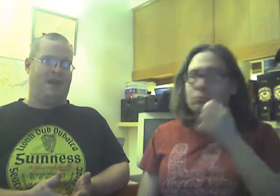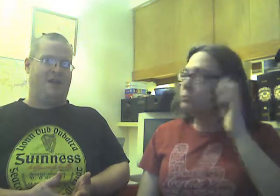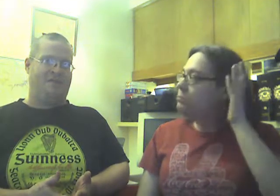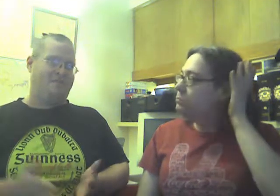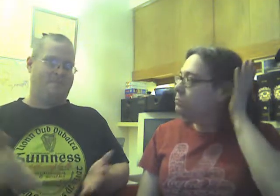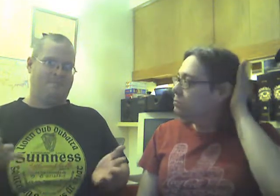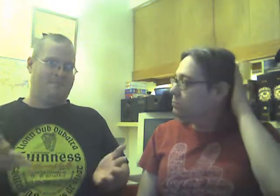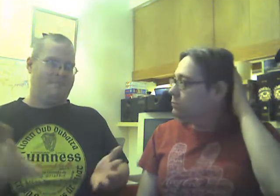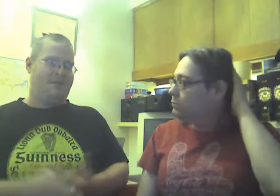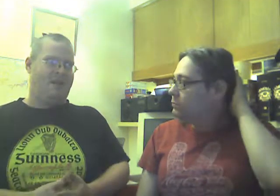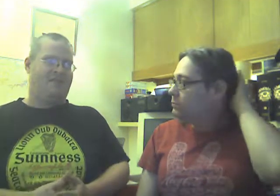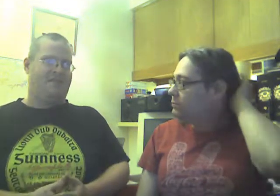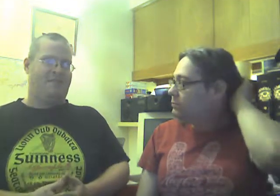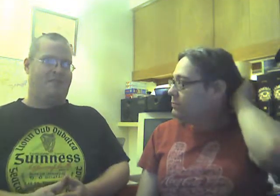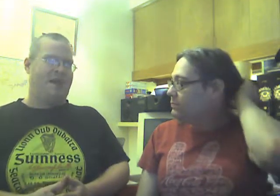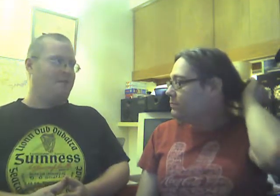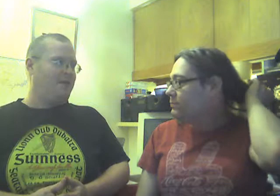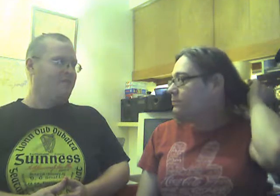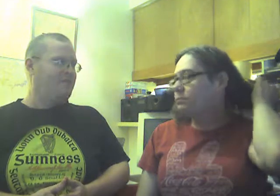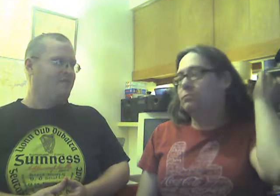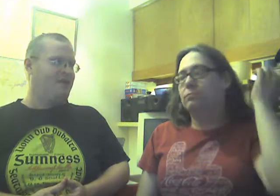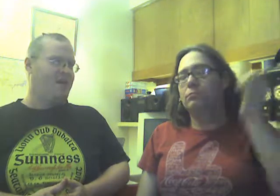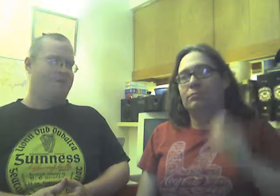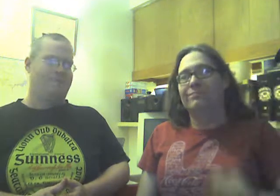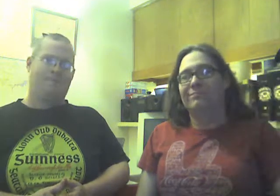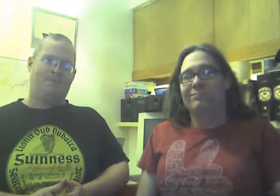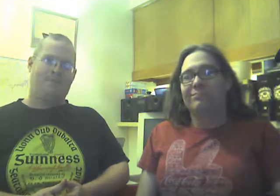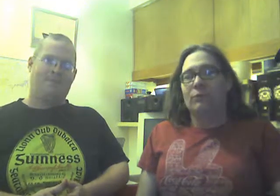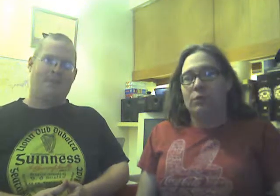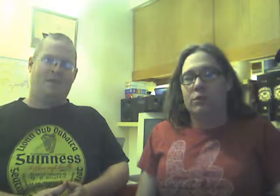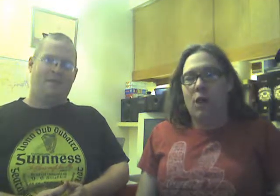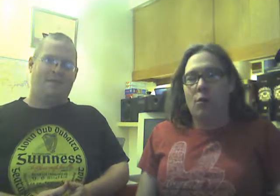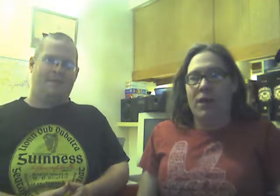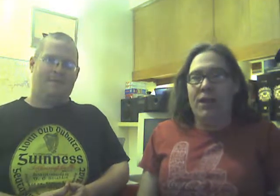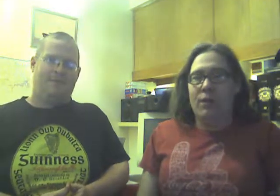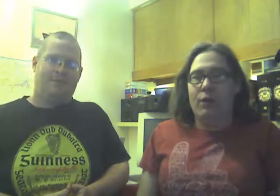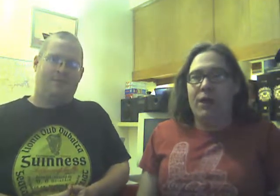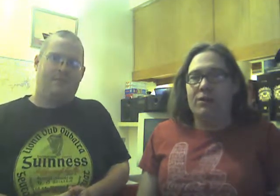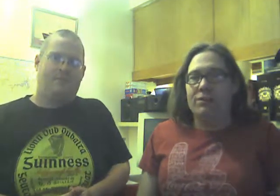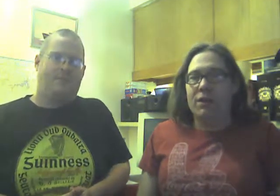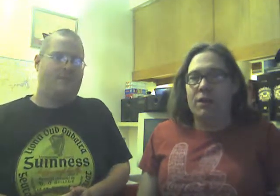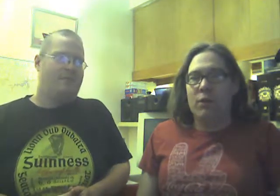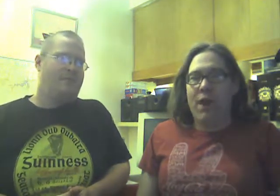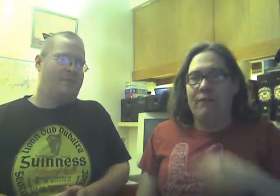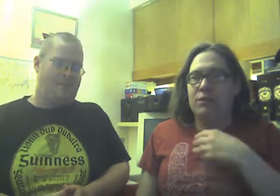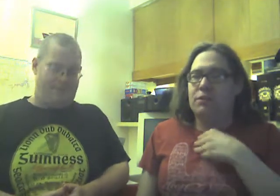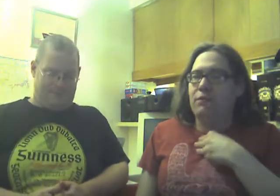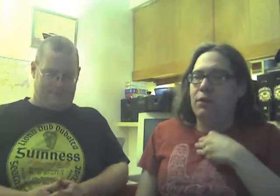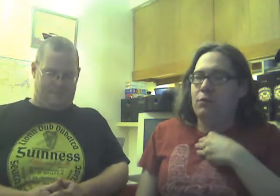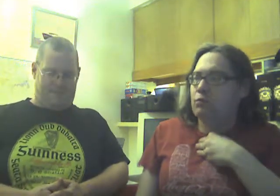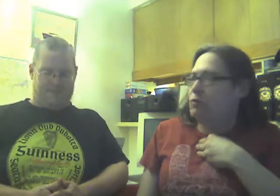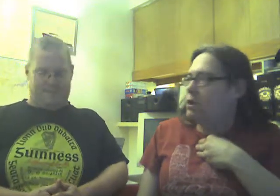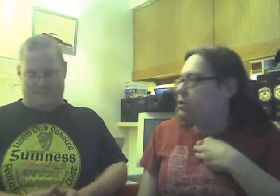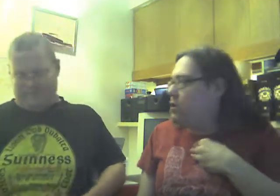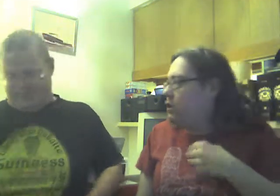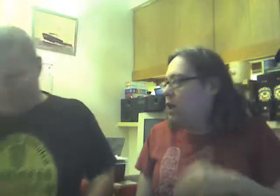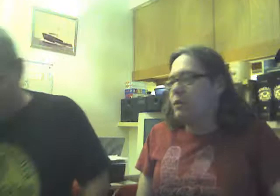fakers, it doesn't even bother me. So, anyways, there you have it. So if anyone's trying to steal our